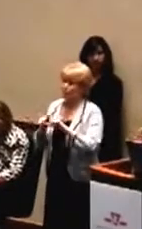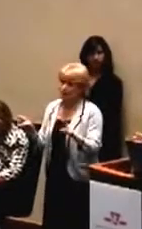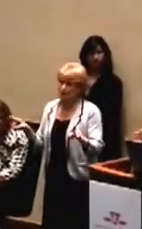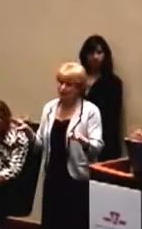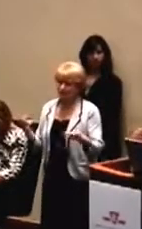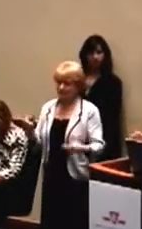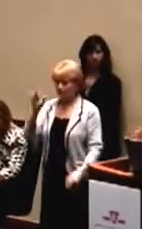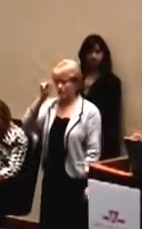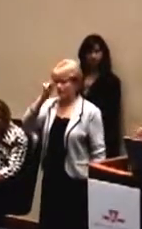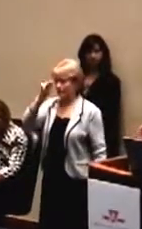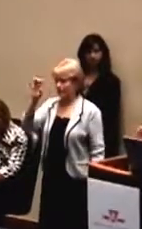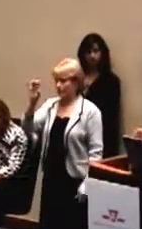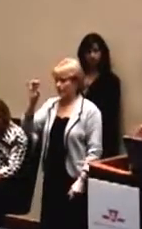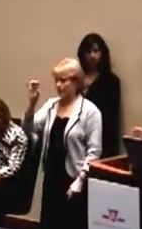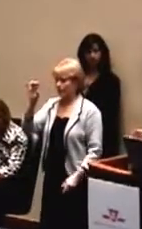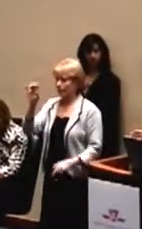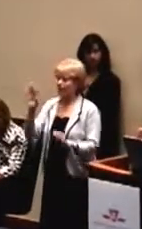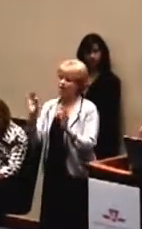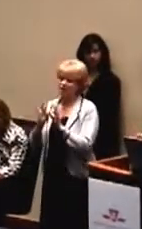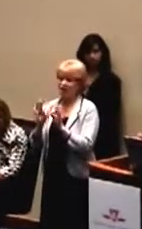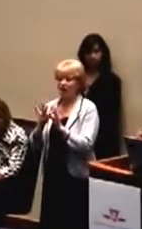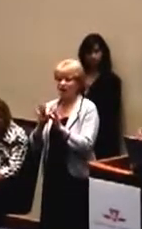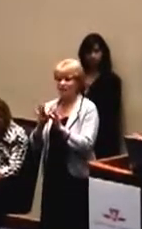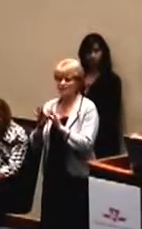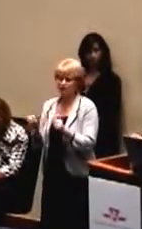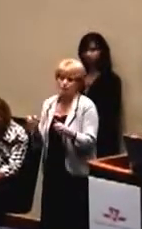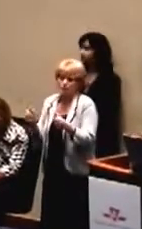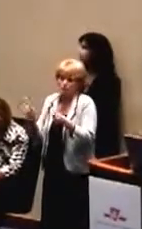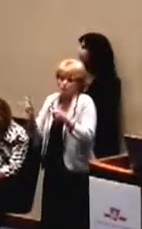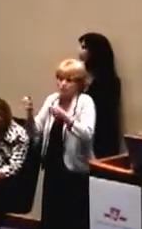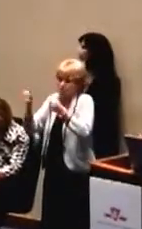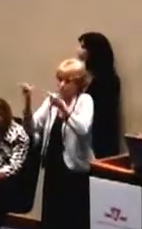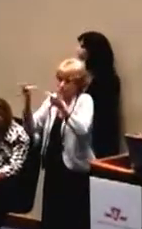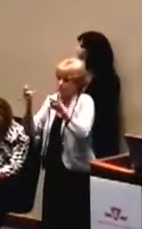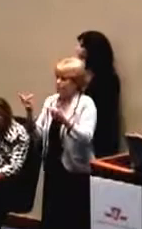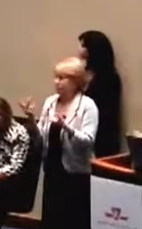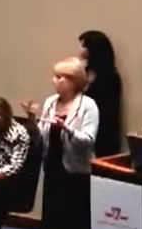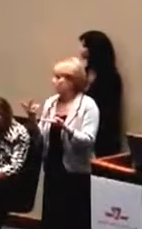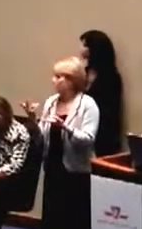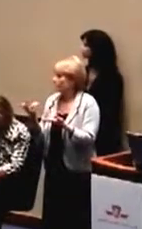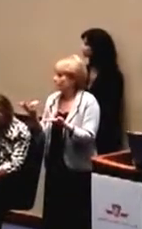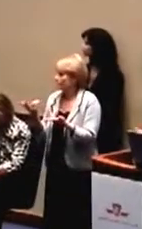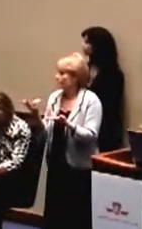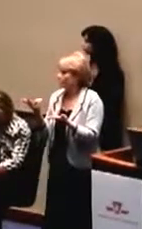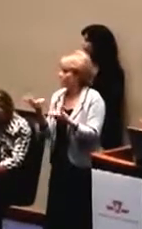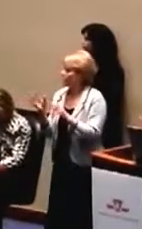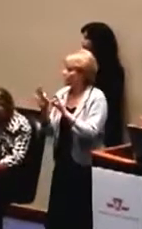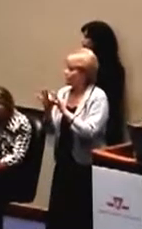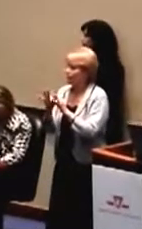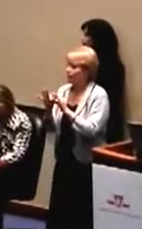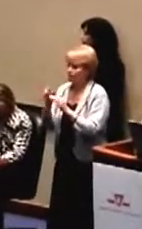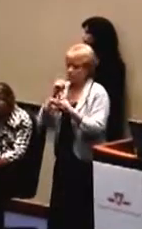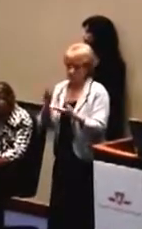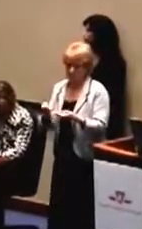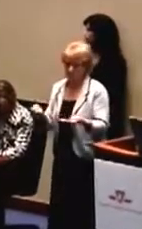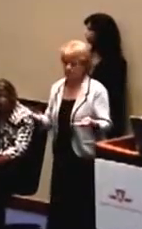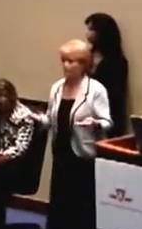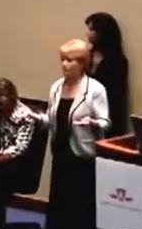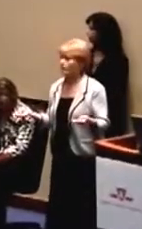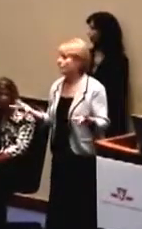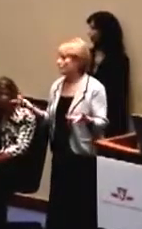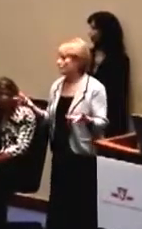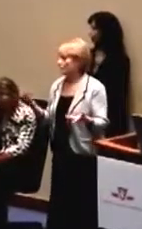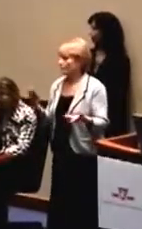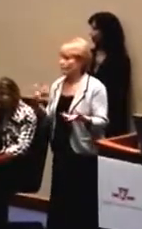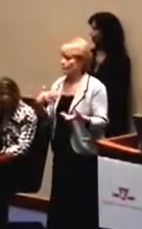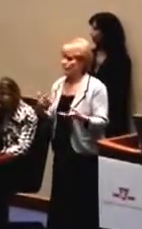end of the day, TTC costs do go up. There are increases in costs for a number of things, for the materials. We are adding